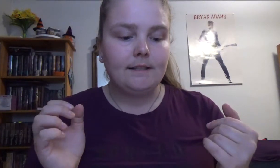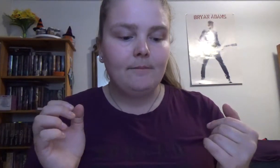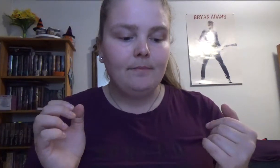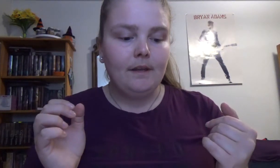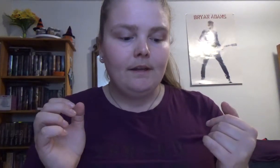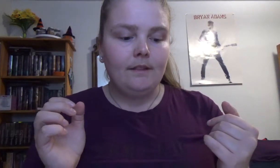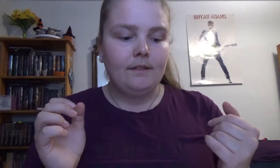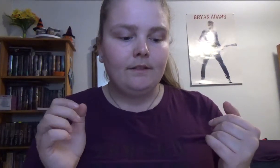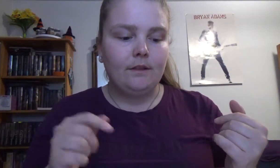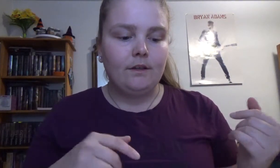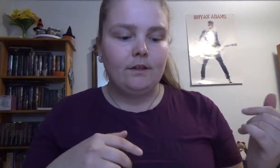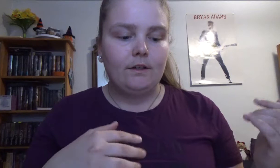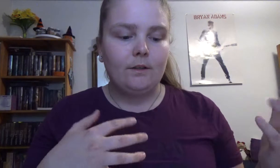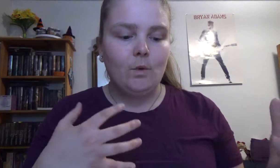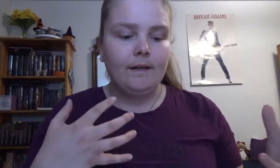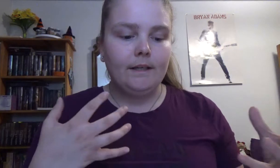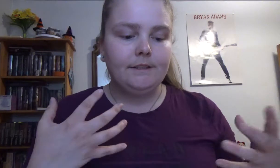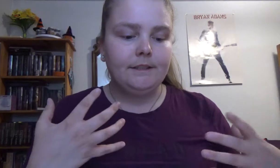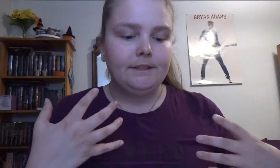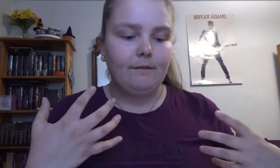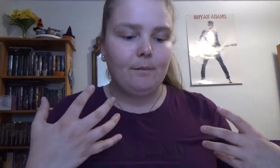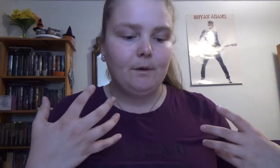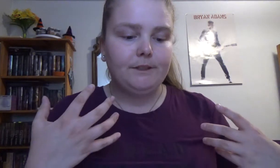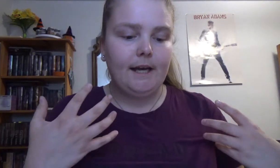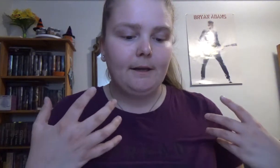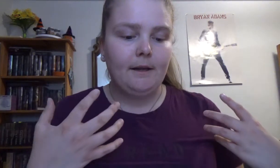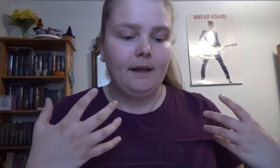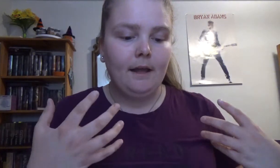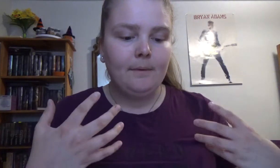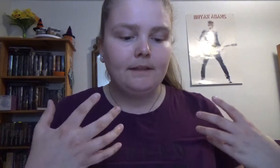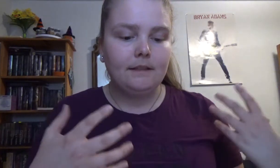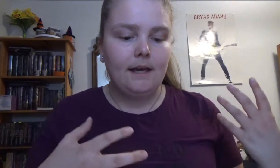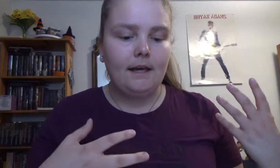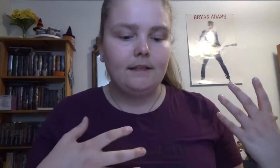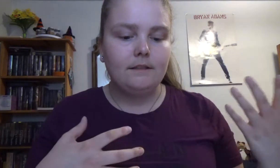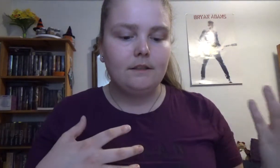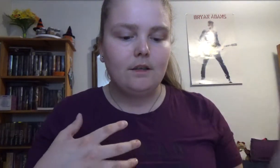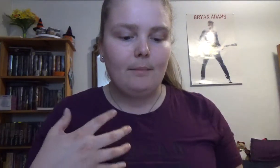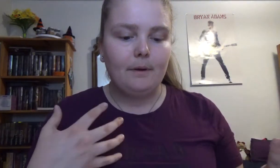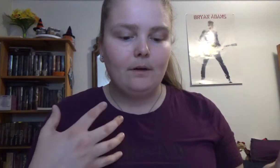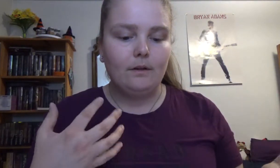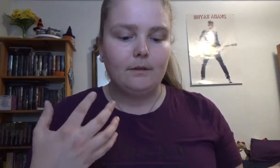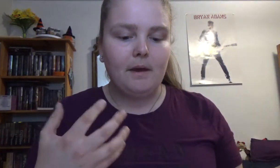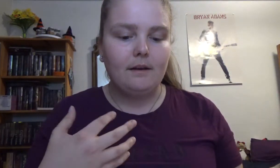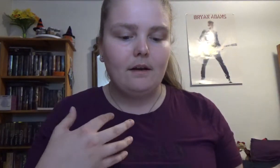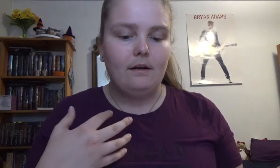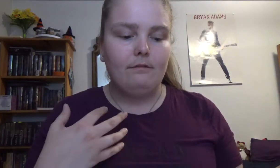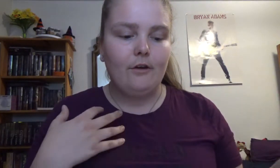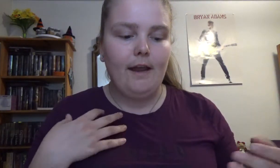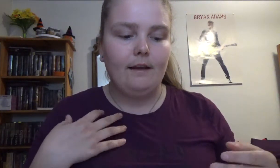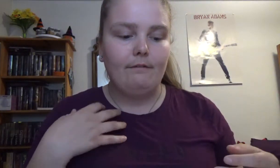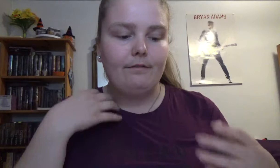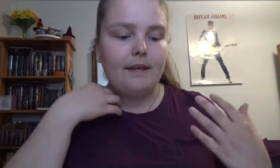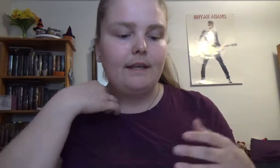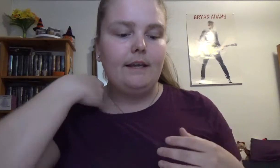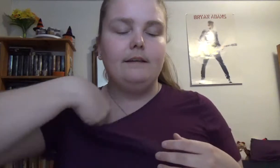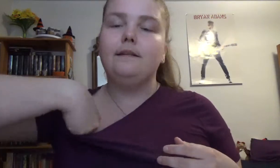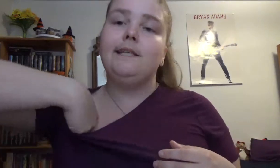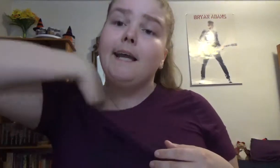they're the 20 lessons of the most adamant and topical debate of creative thinking today